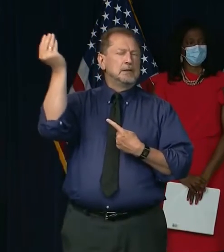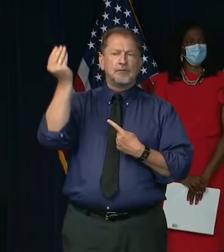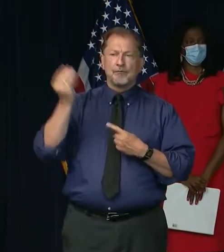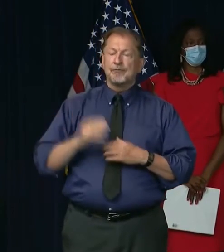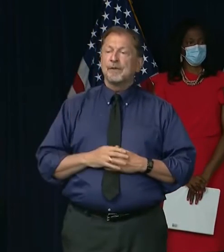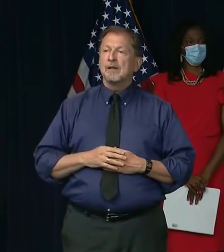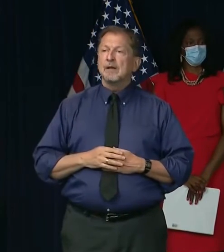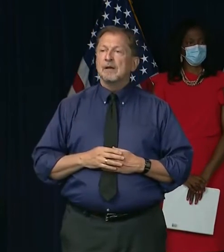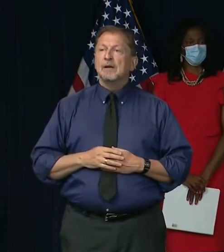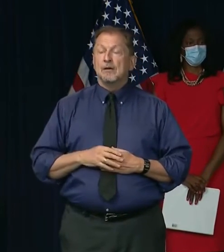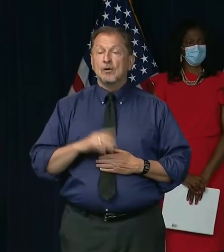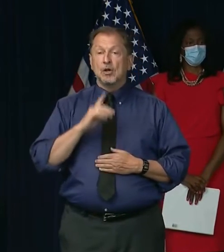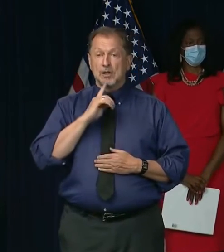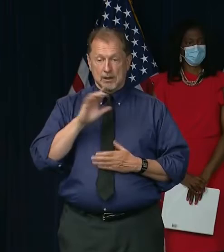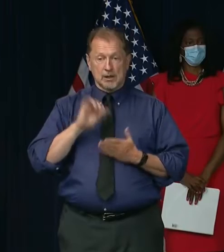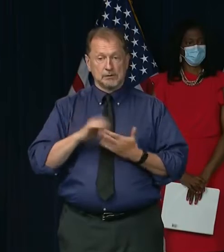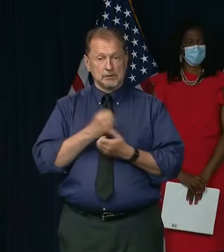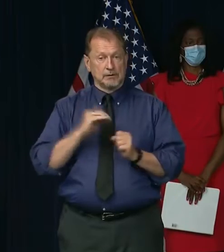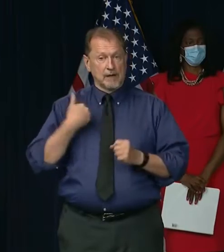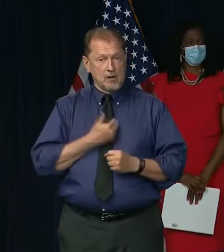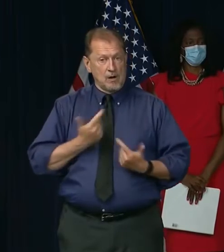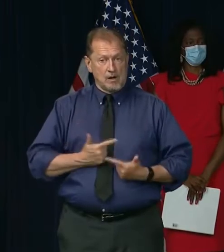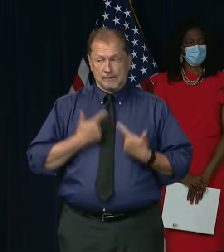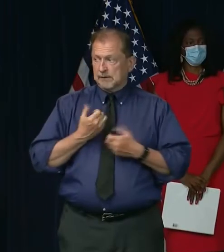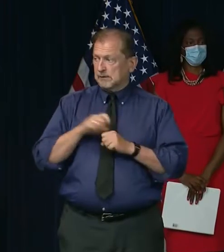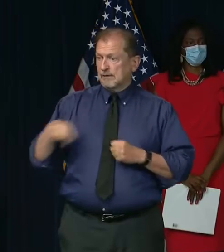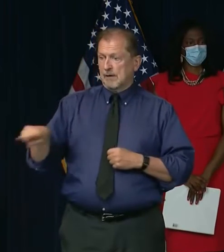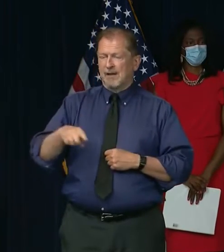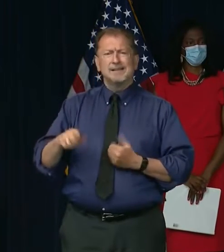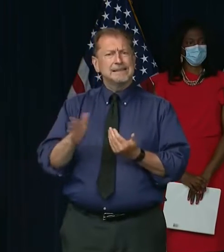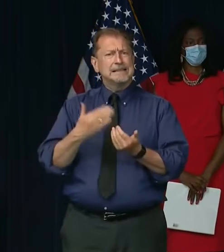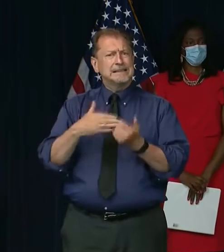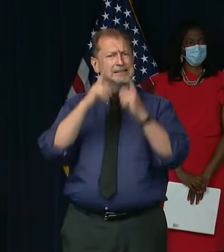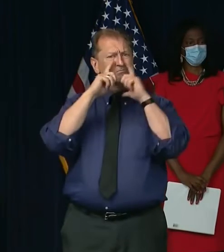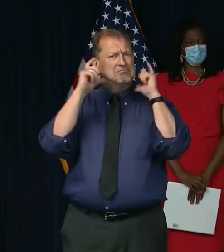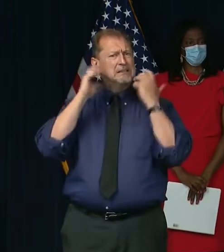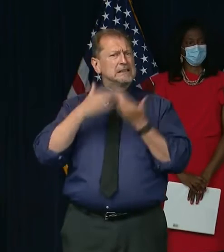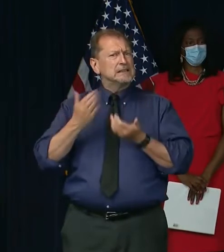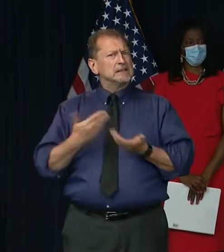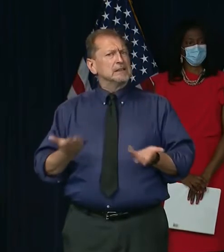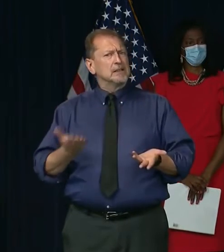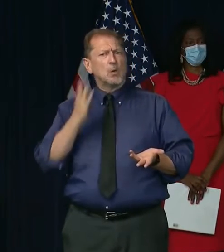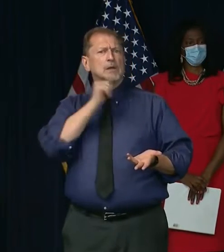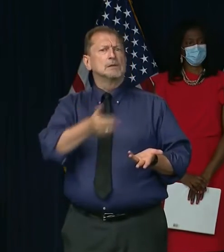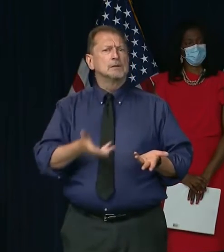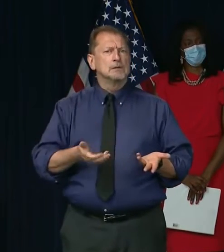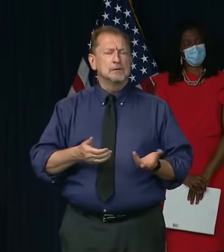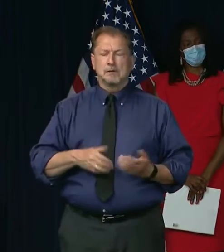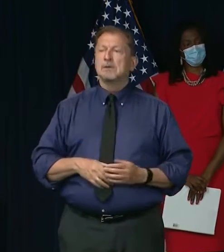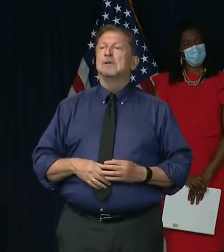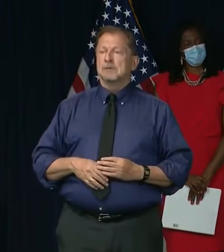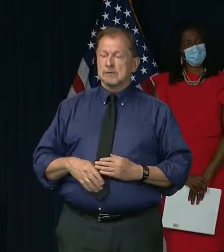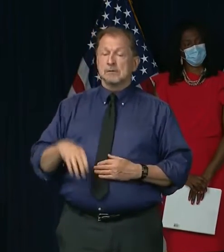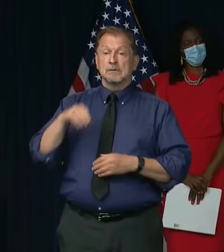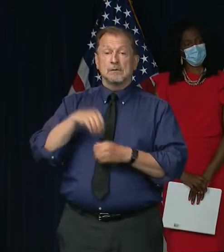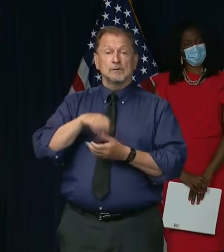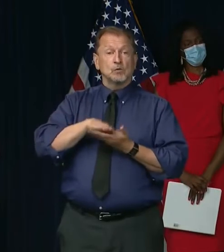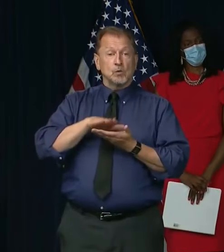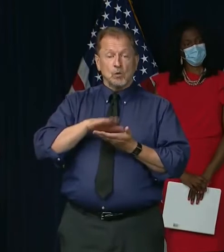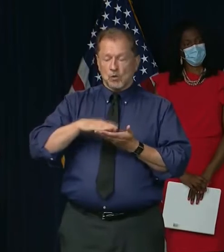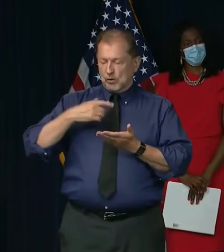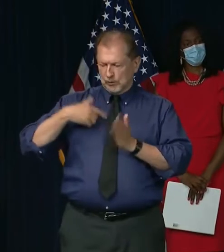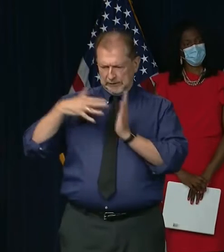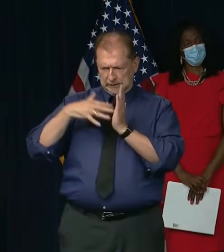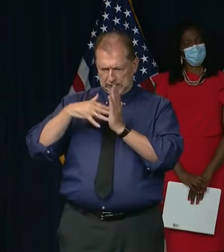small price to pay. So as we learned in our humanities classes way